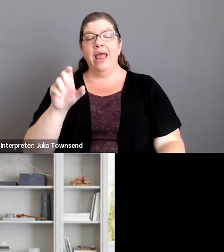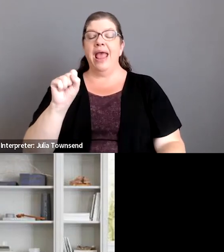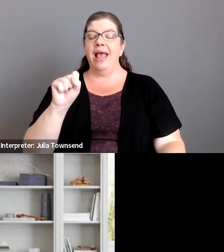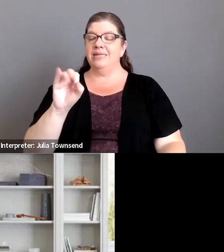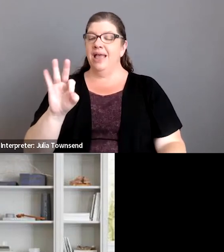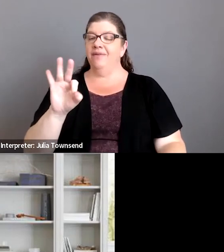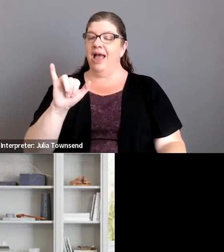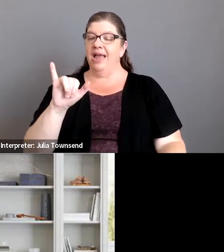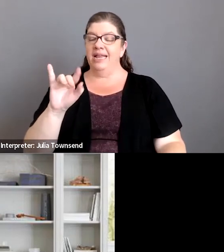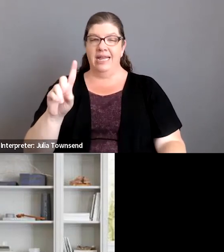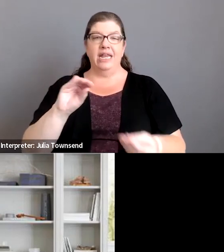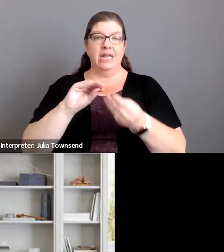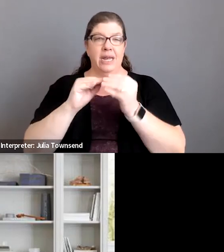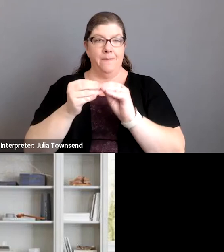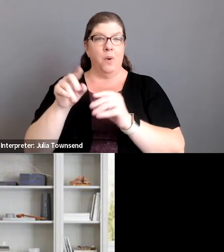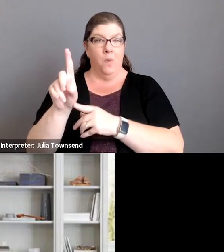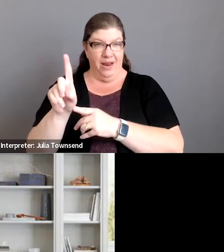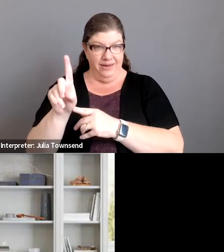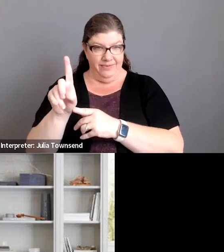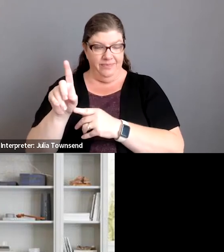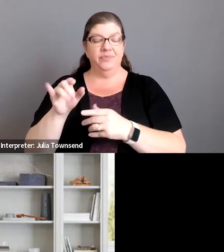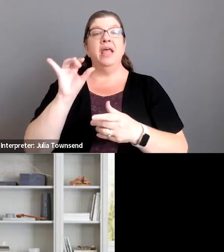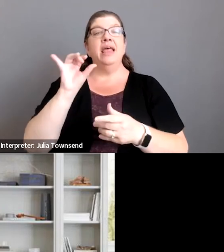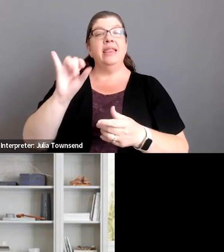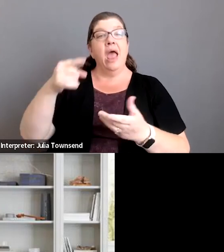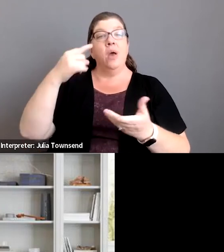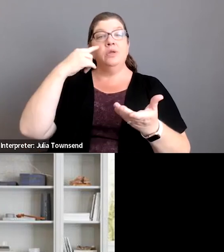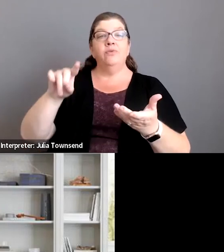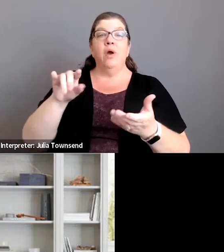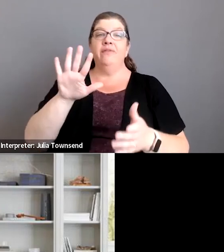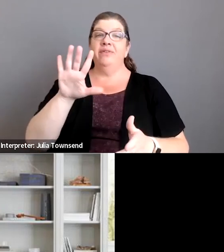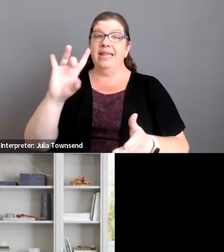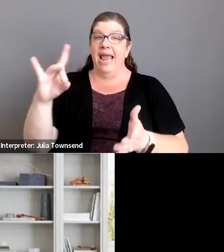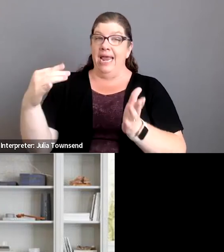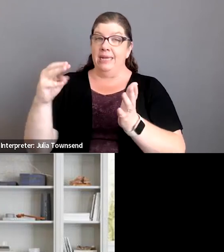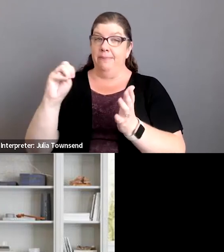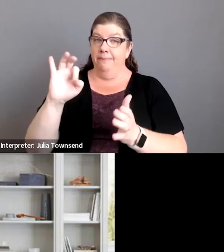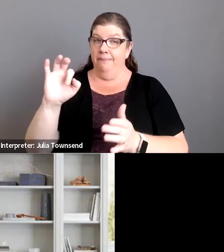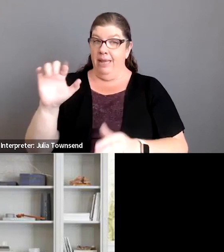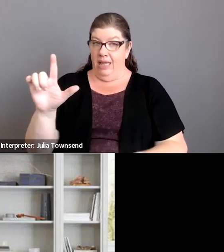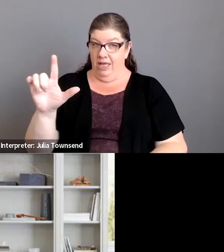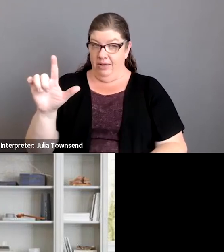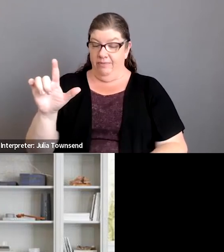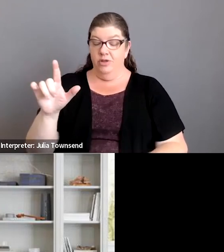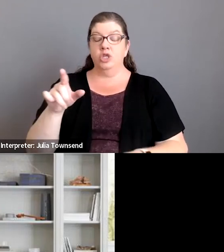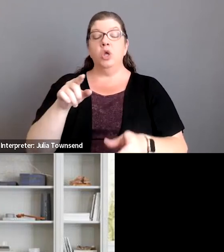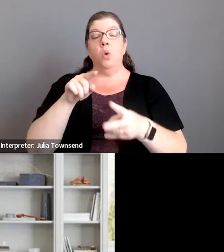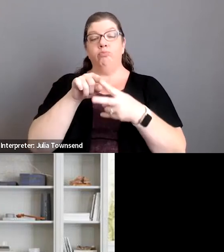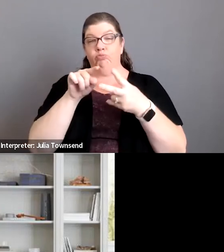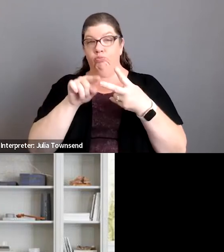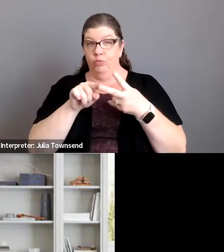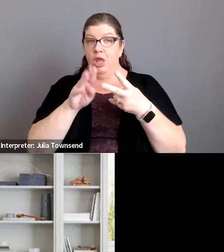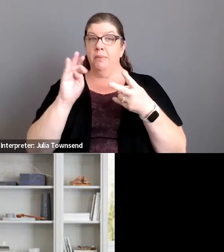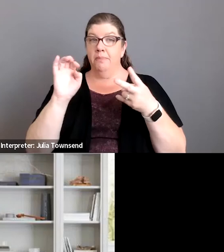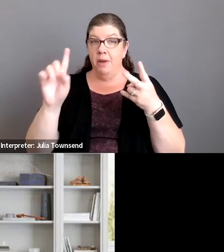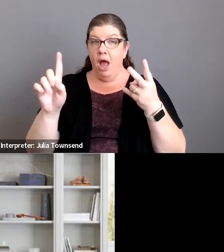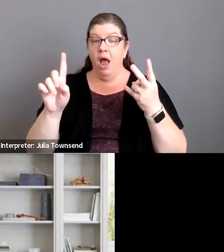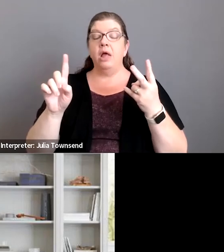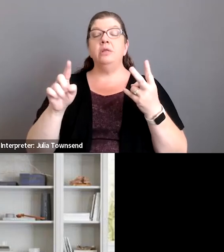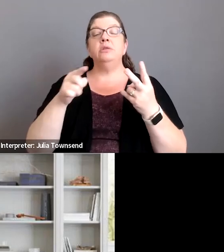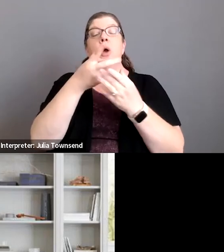sfid number one and so that was for 58 million so both of these two bonds um